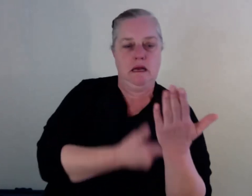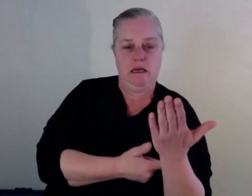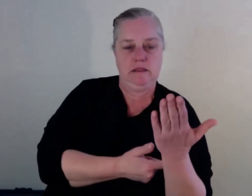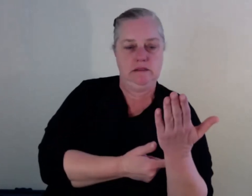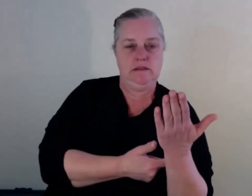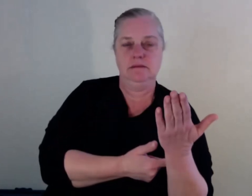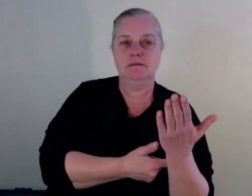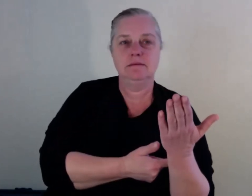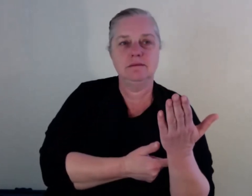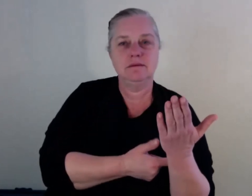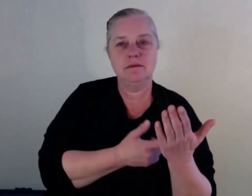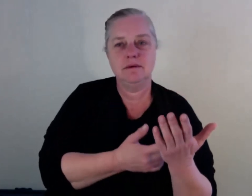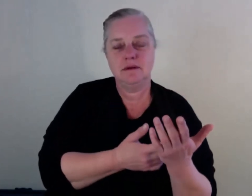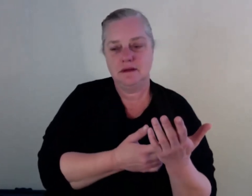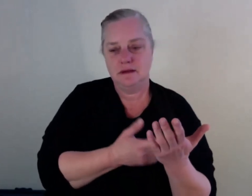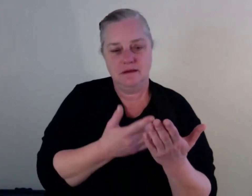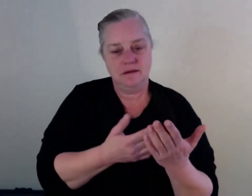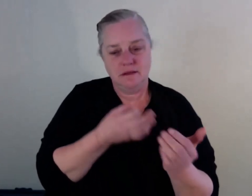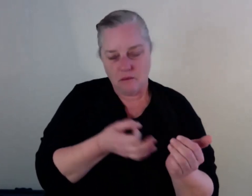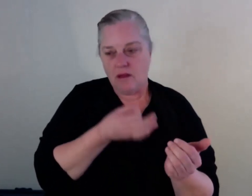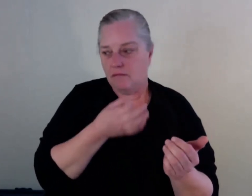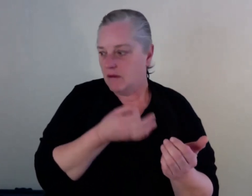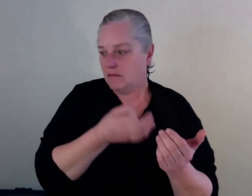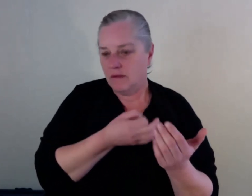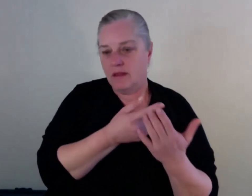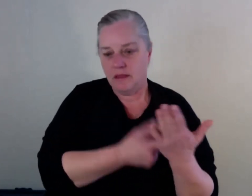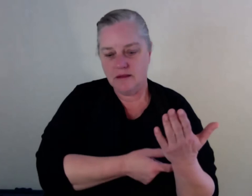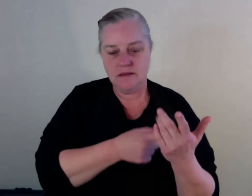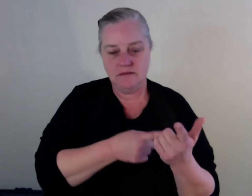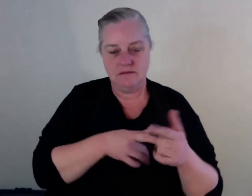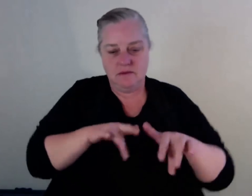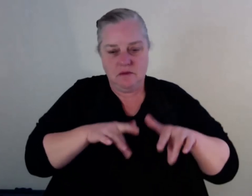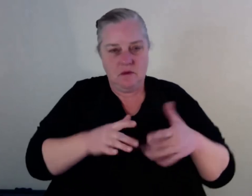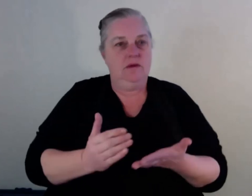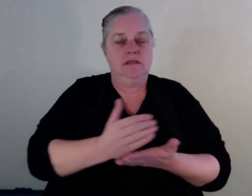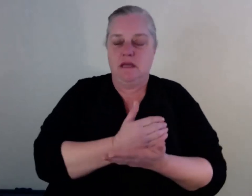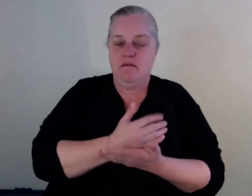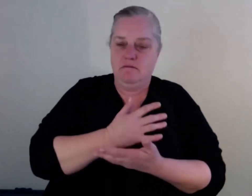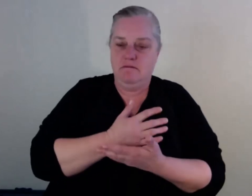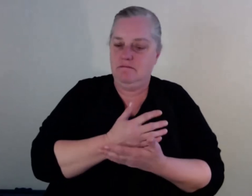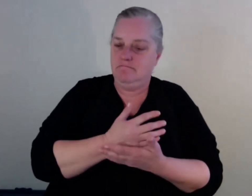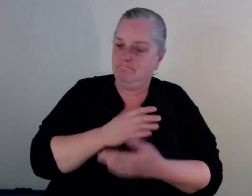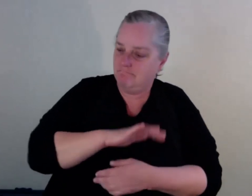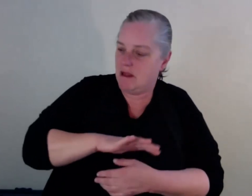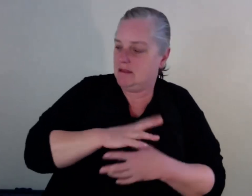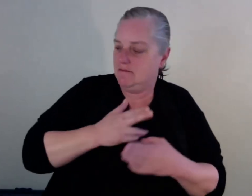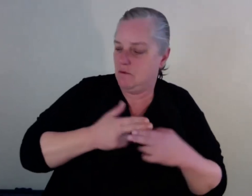a safe place and, um, I guess, you know, a sense of unsafety, that constant, um, just feeling really unsafe